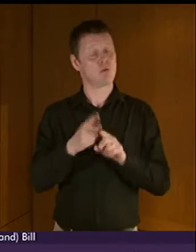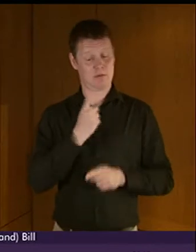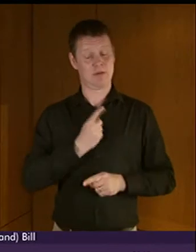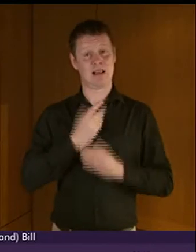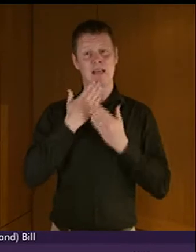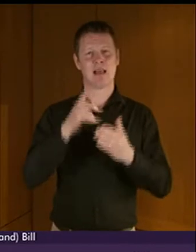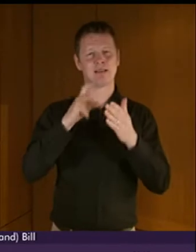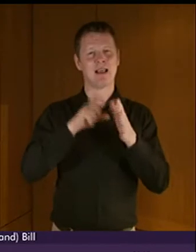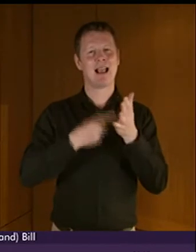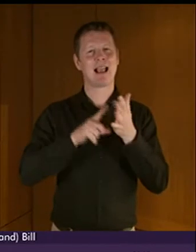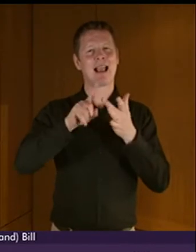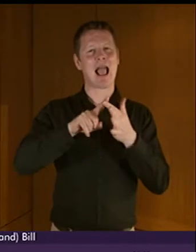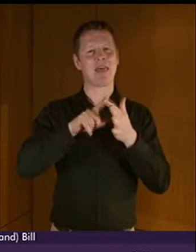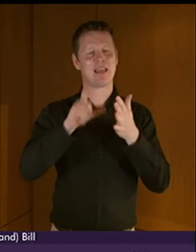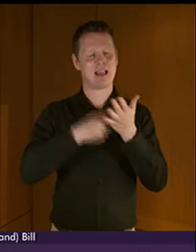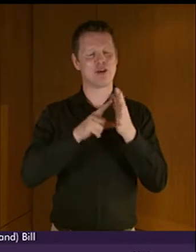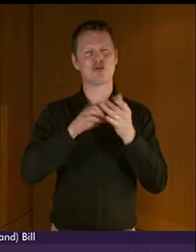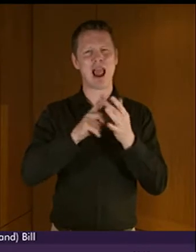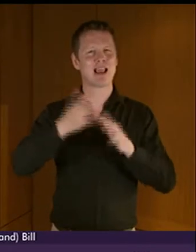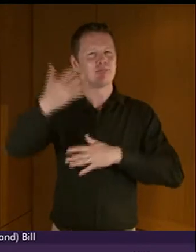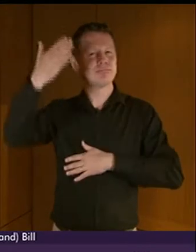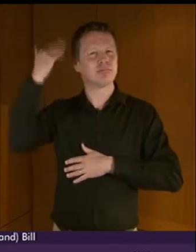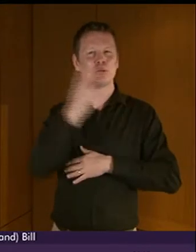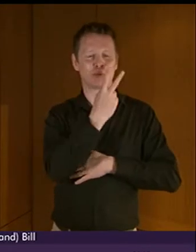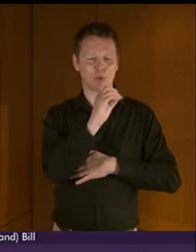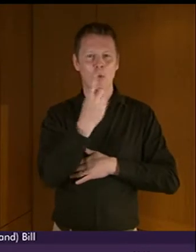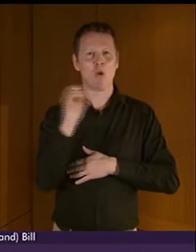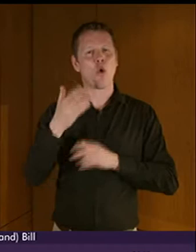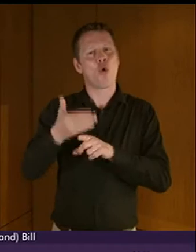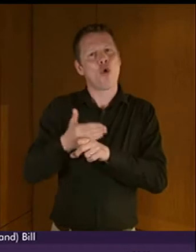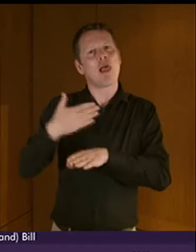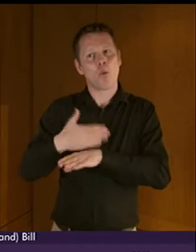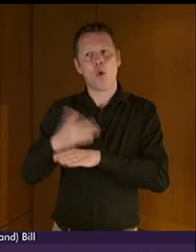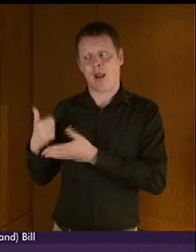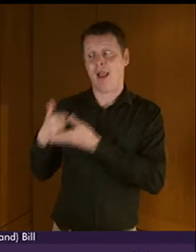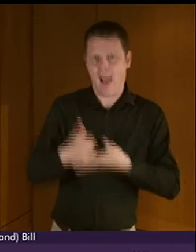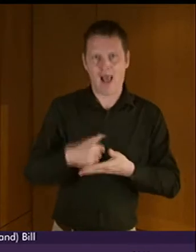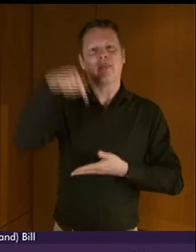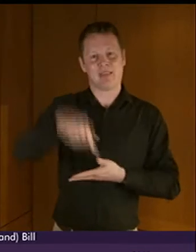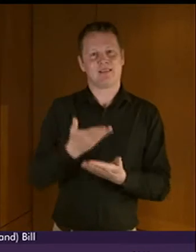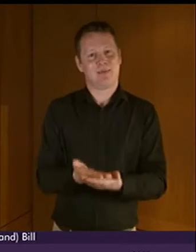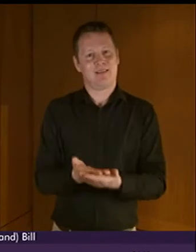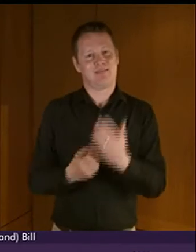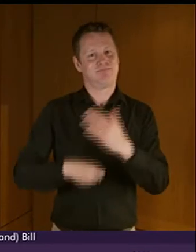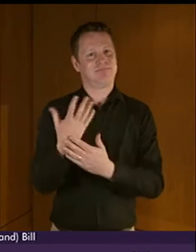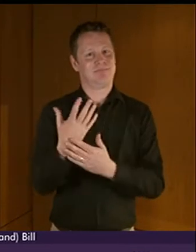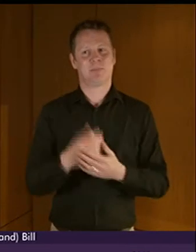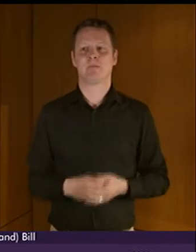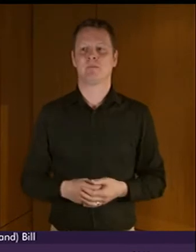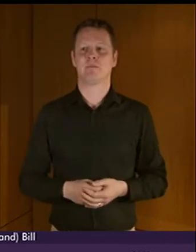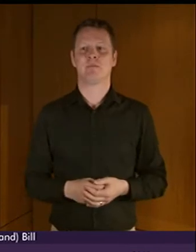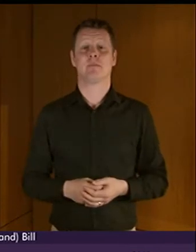Cathy Craigie for her early work, which helped to bring this Bill to fruition. Presiding Officer,